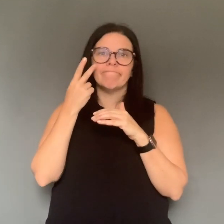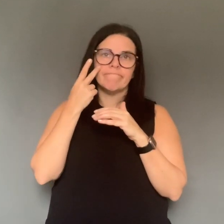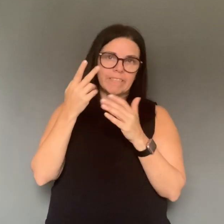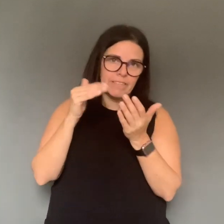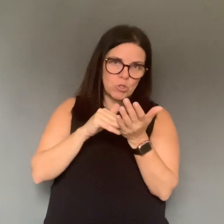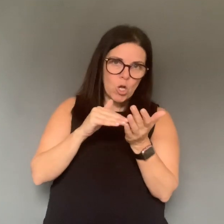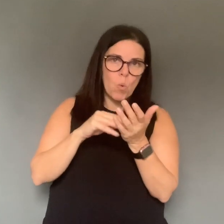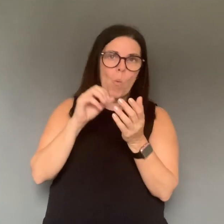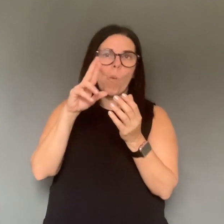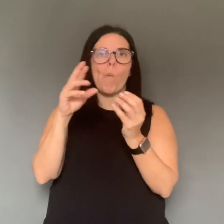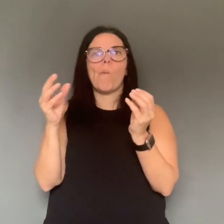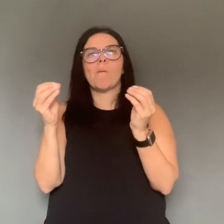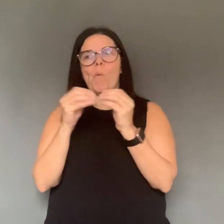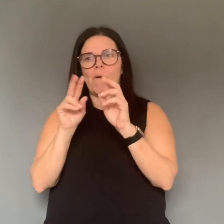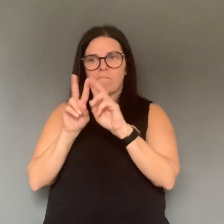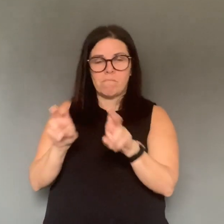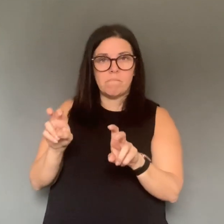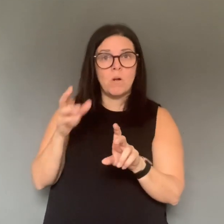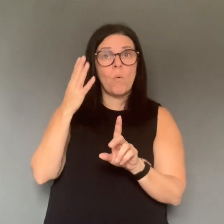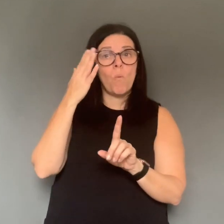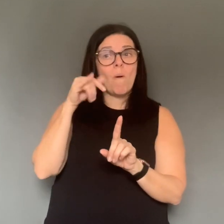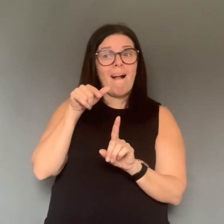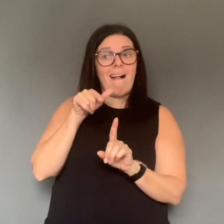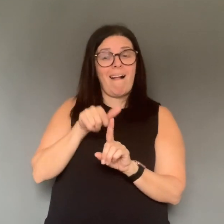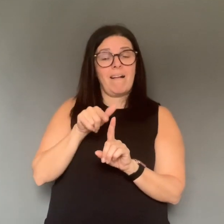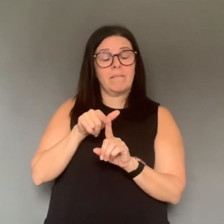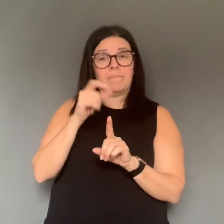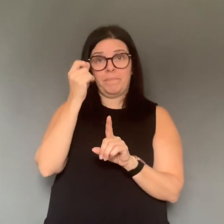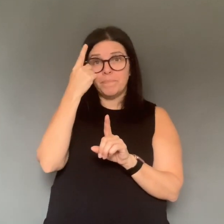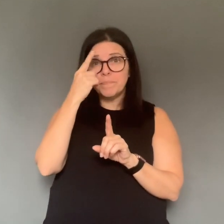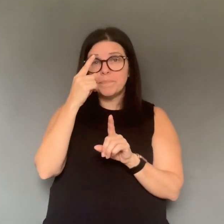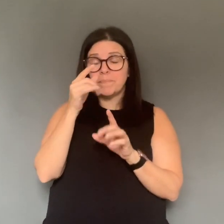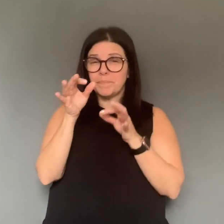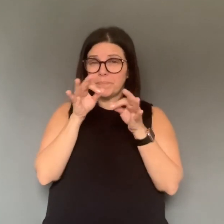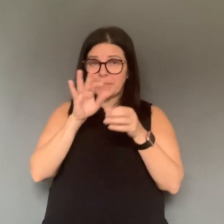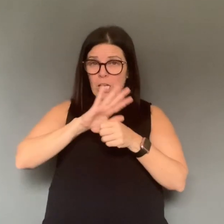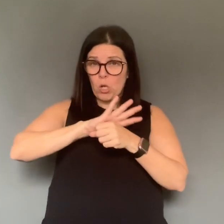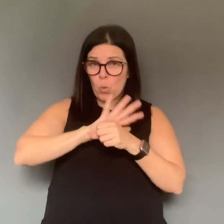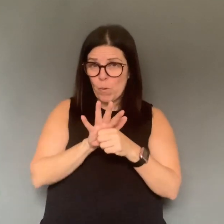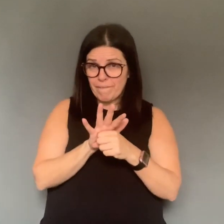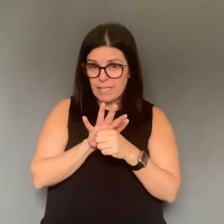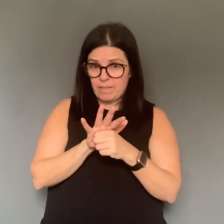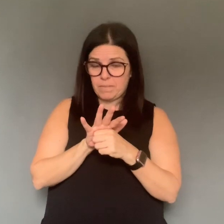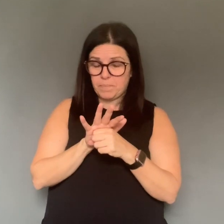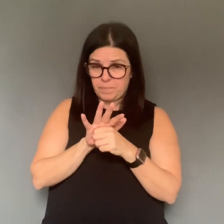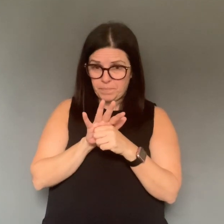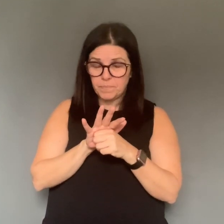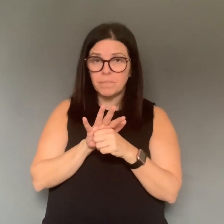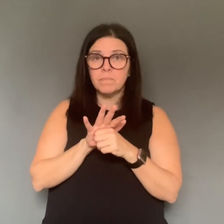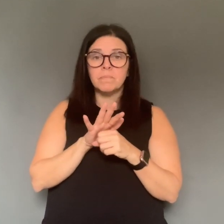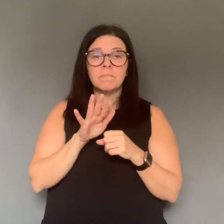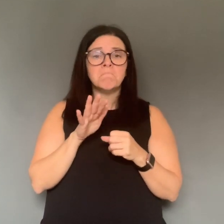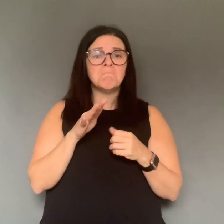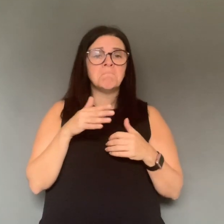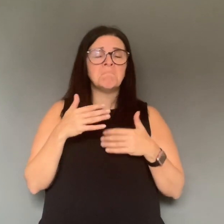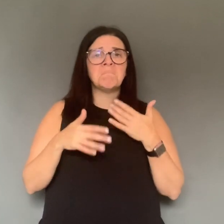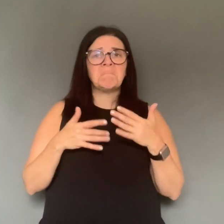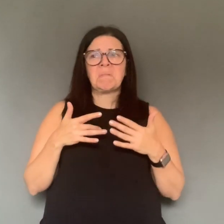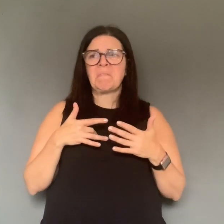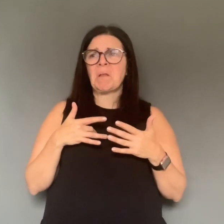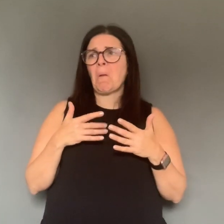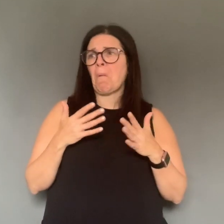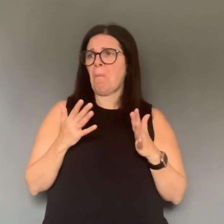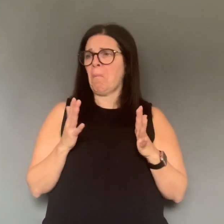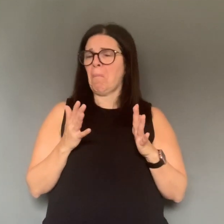then you got to come and see a doctor or get some additional workup done. Because what happens with COVID